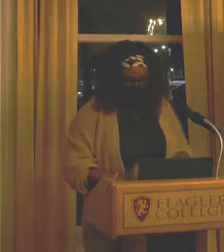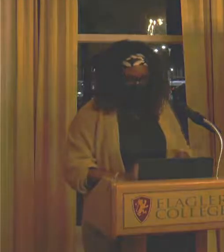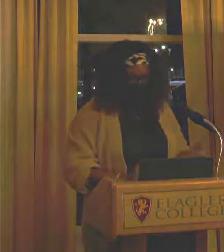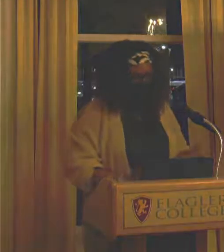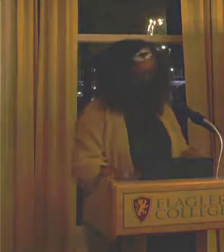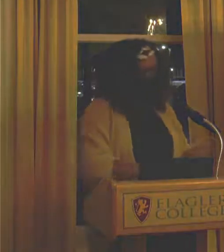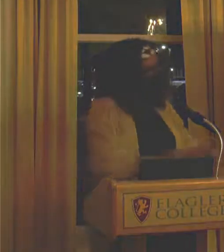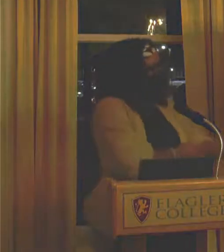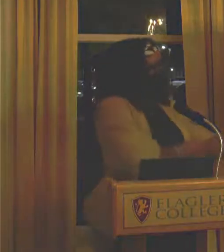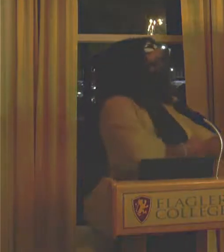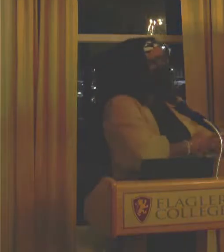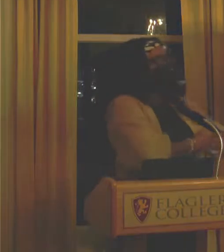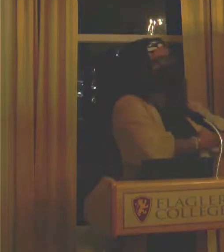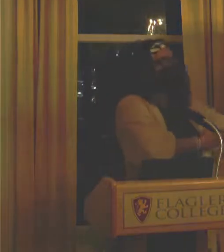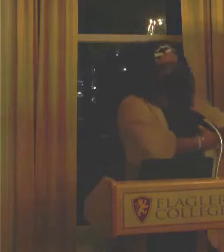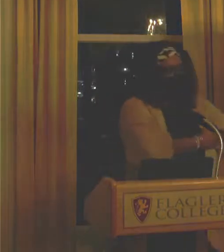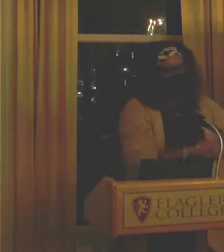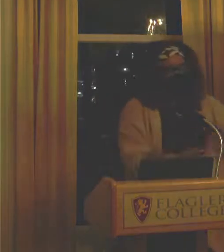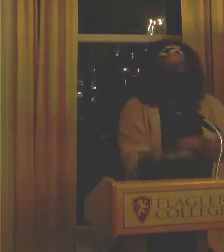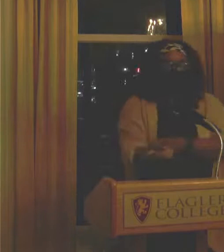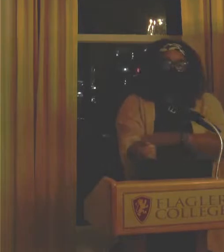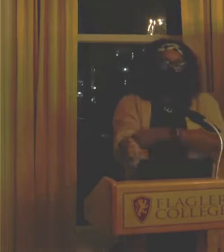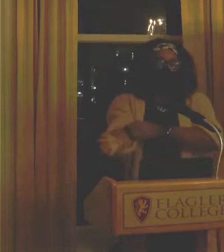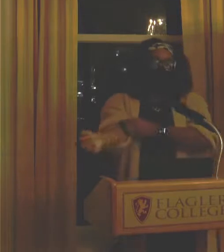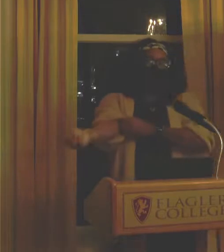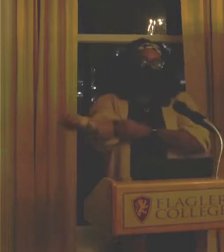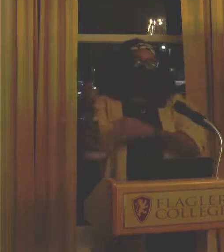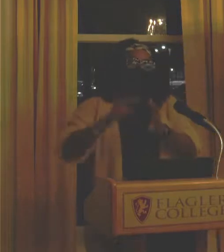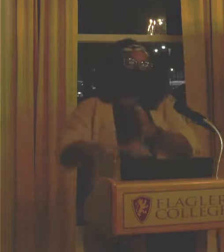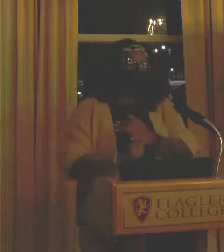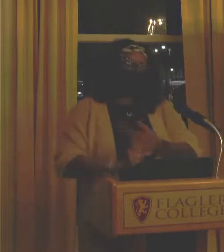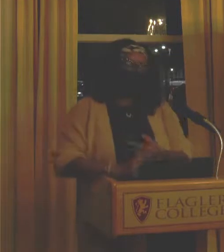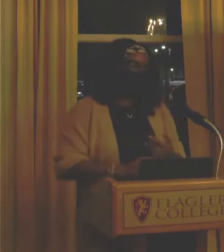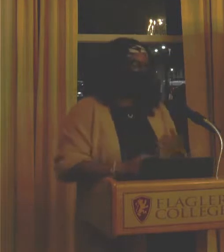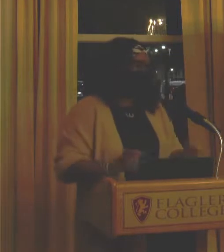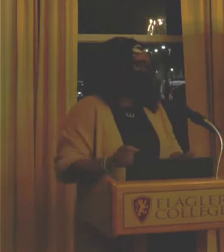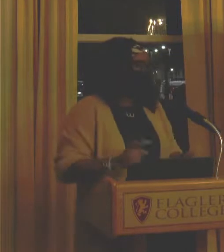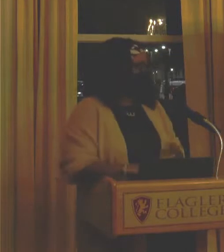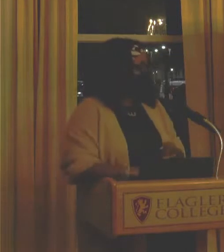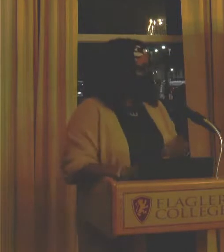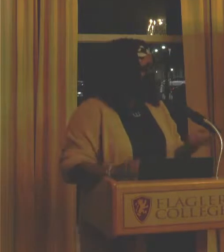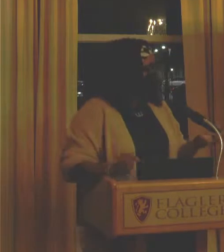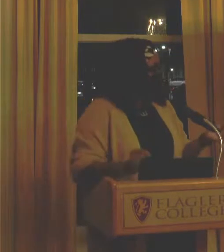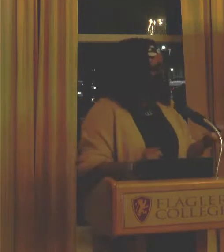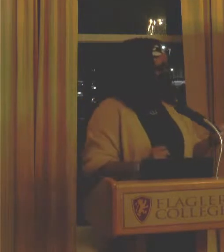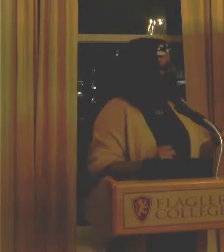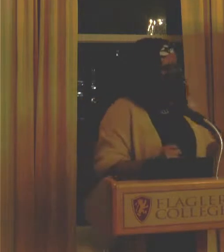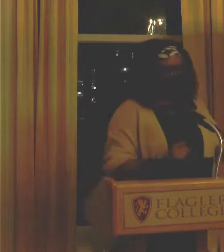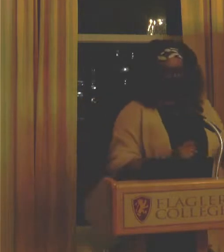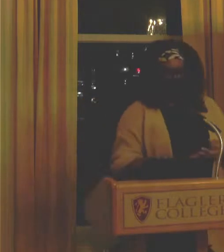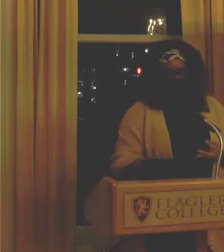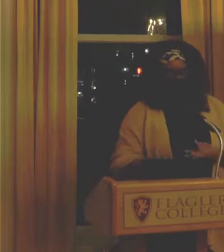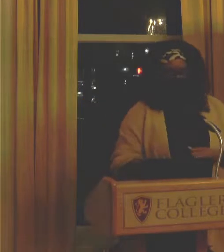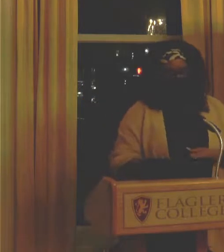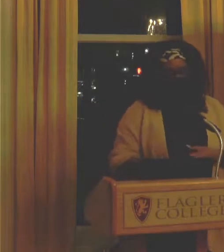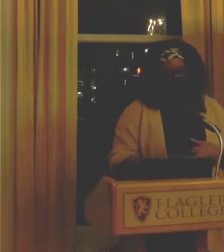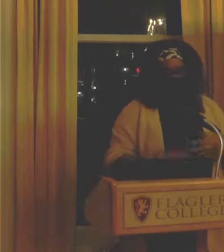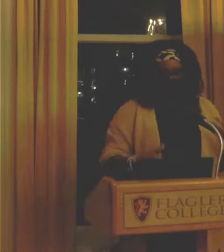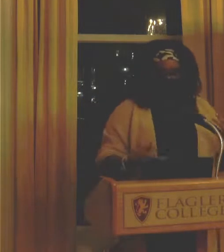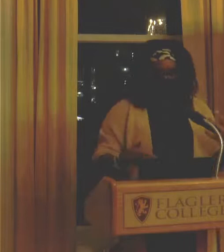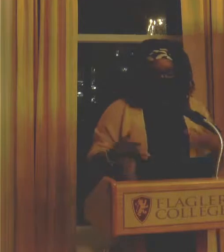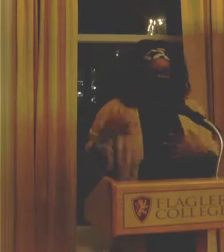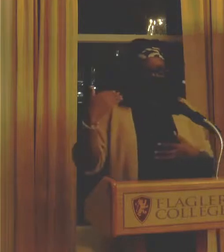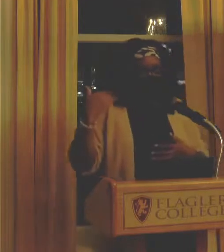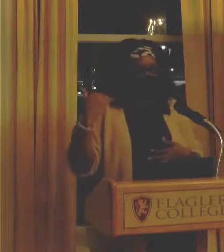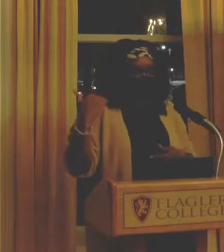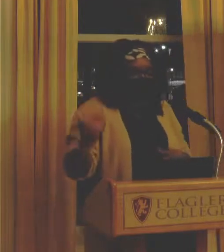So, that's kind of what's gotten me here. I've taught high school before. I've taught college before. Like I said before, I am